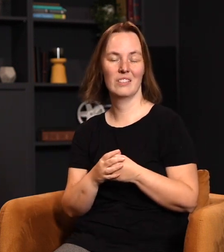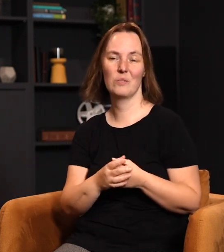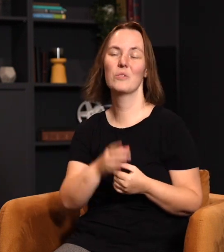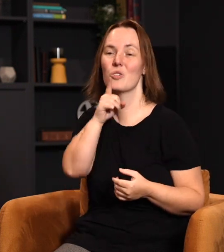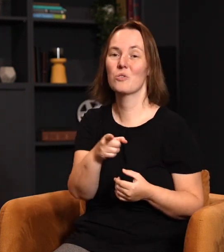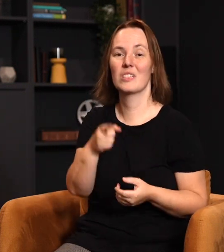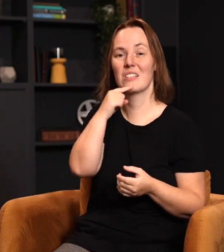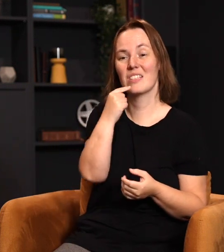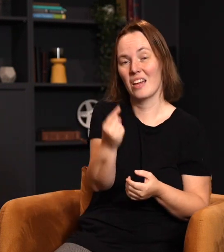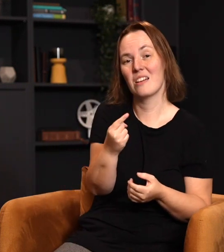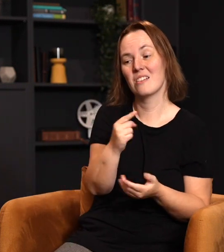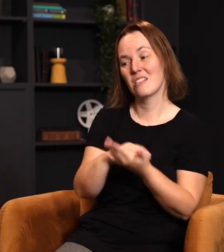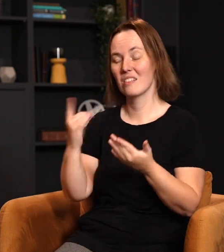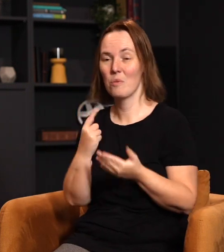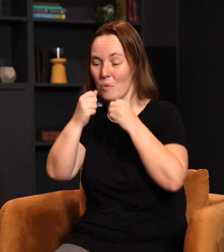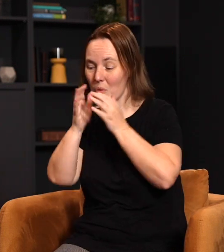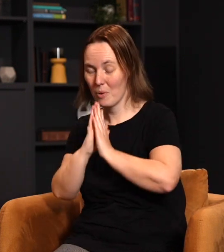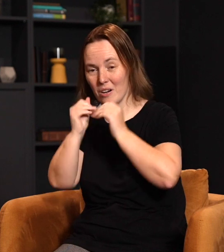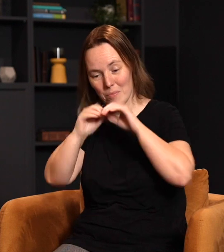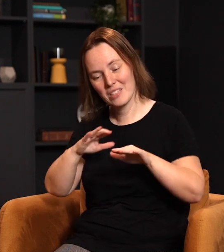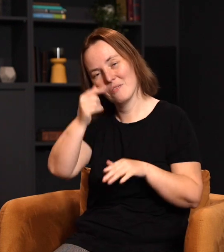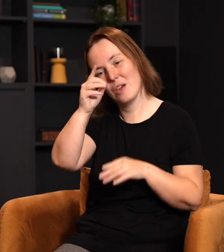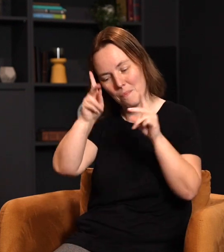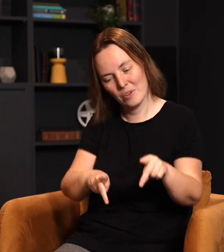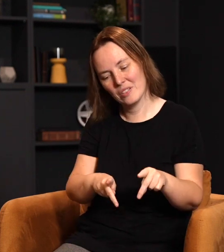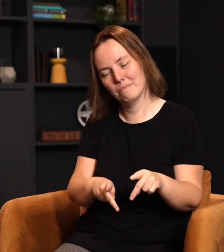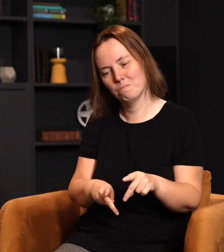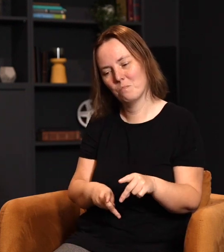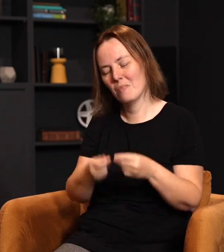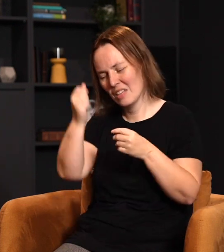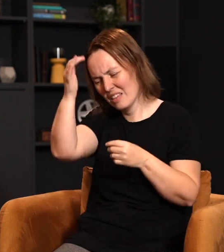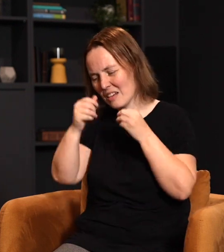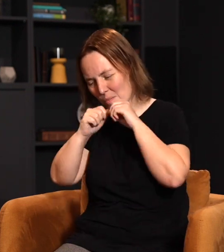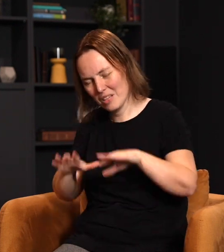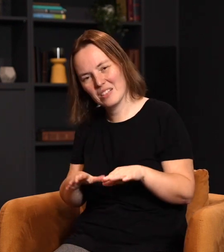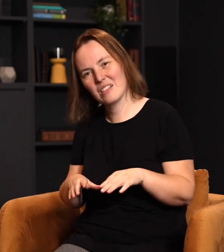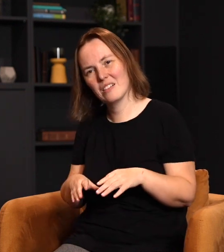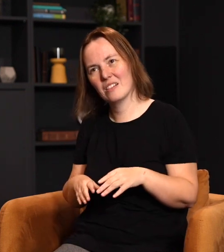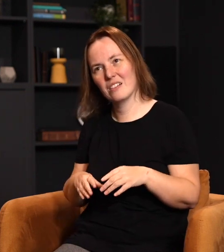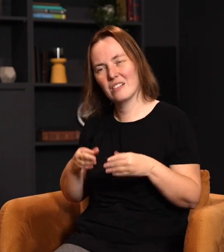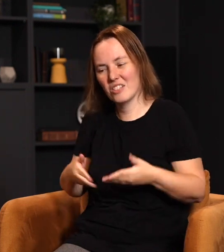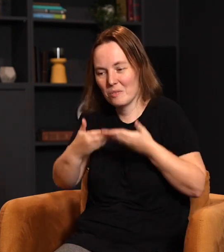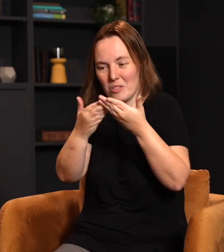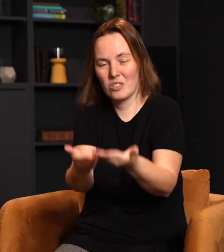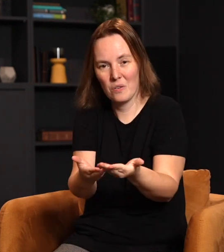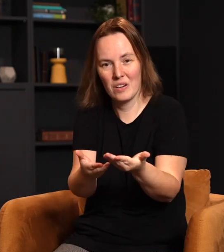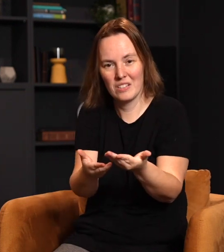That's what we're actually saying to somebody. We're praying a blessing for that person. Now, what is a blessing? I think a blessing, essentially, is just bestowing or